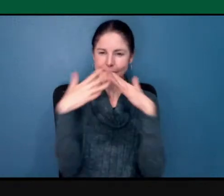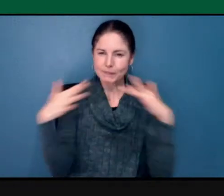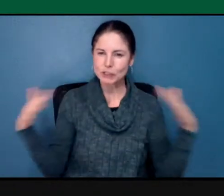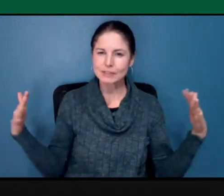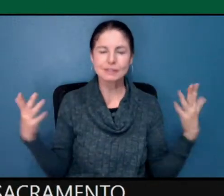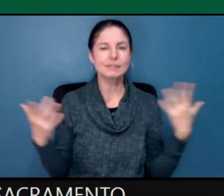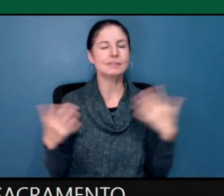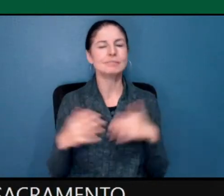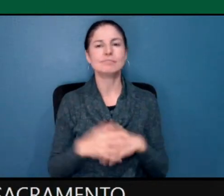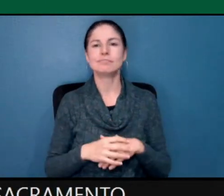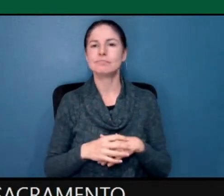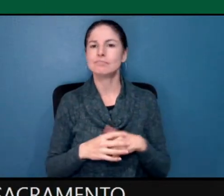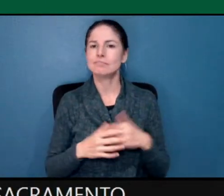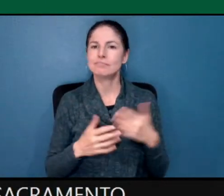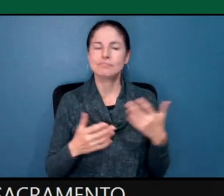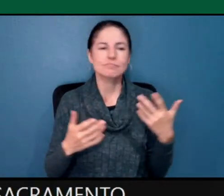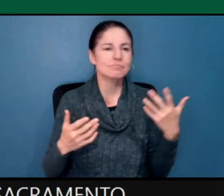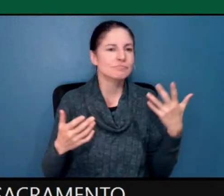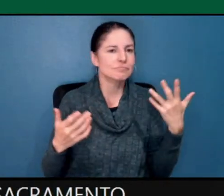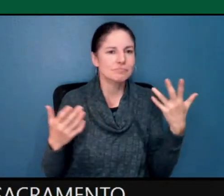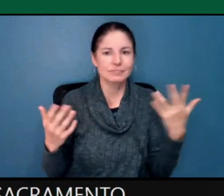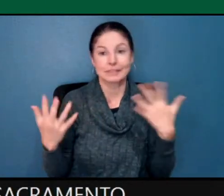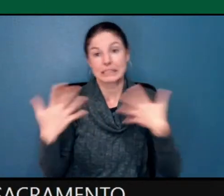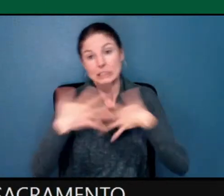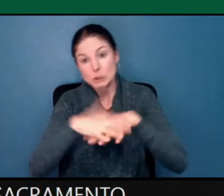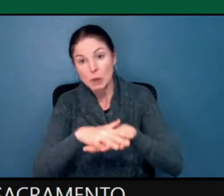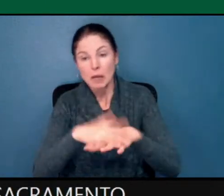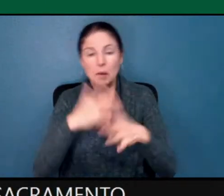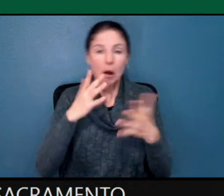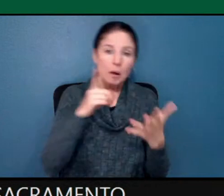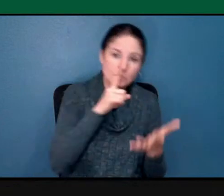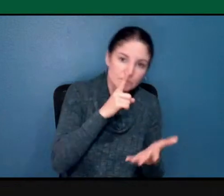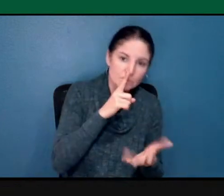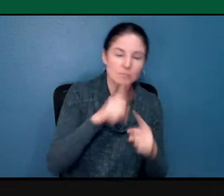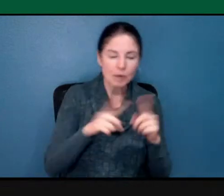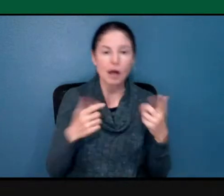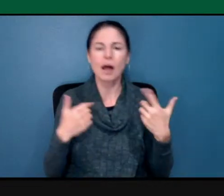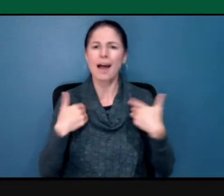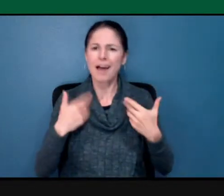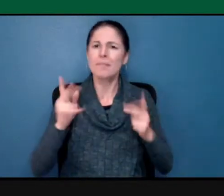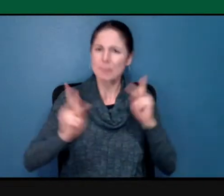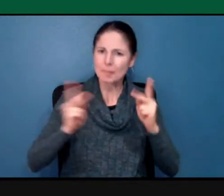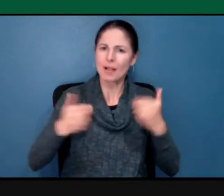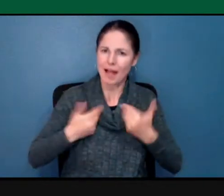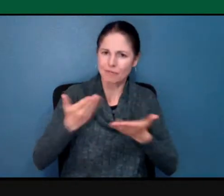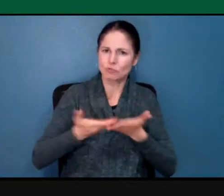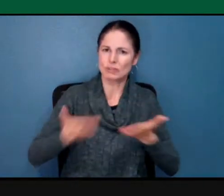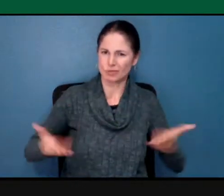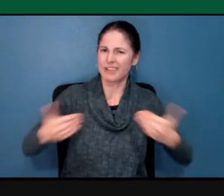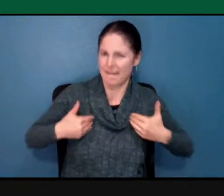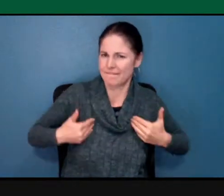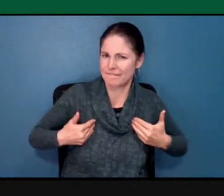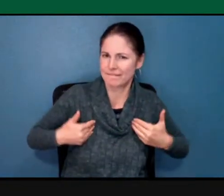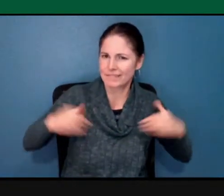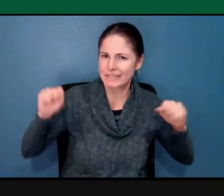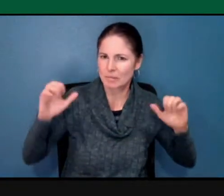integrated or whatever. It's a different thing, but we have the people, the resources here, right? So